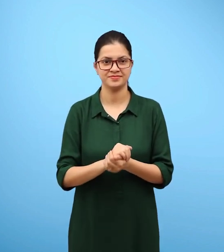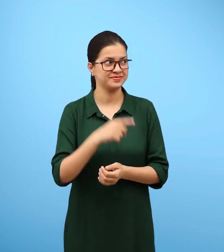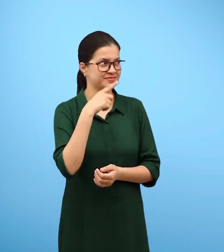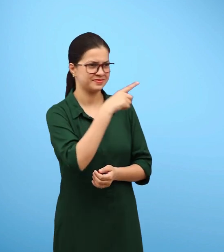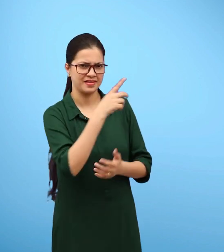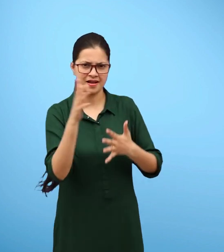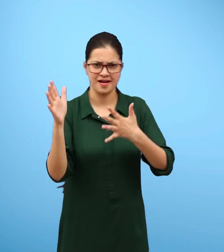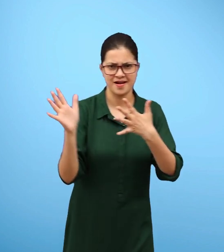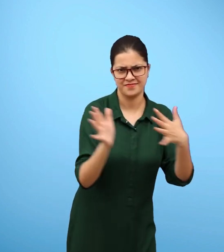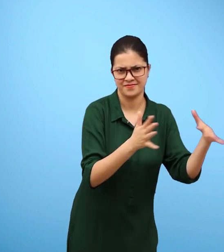Nitrogen